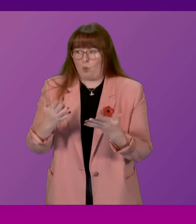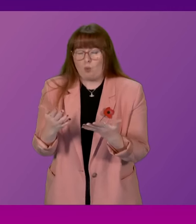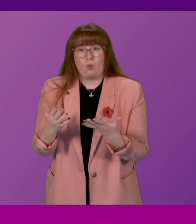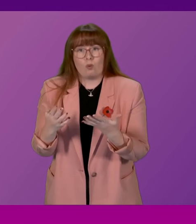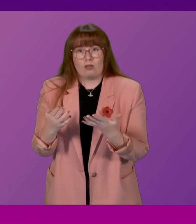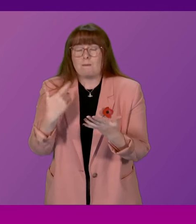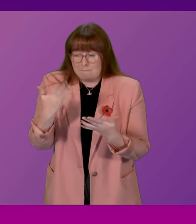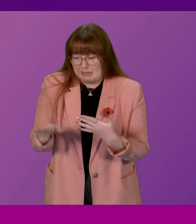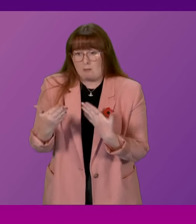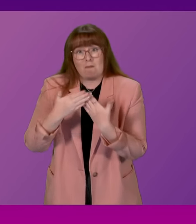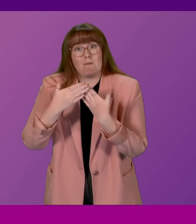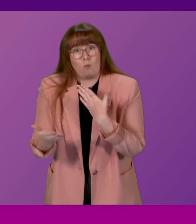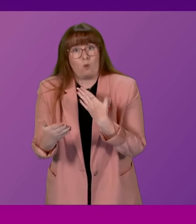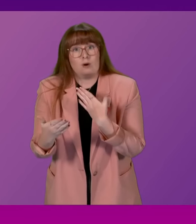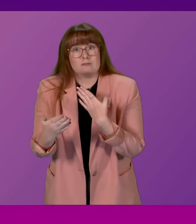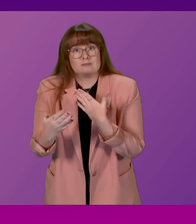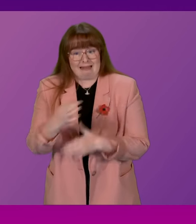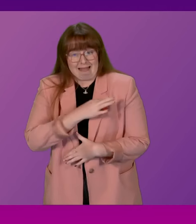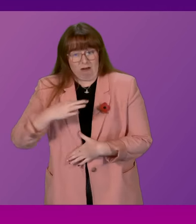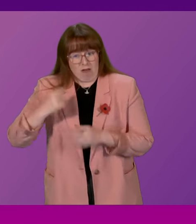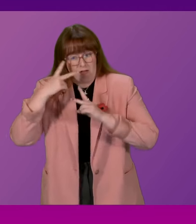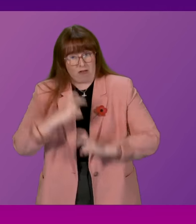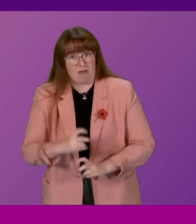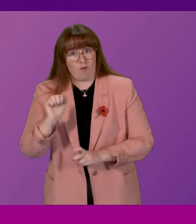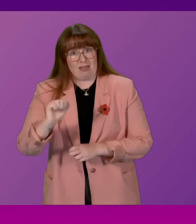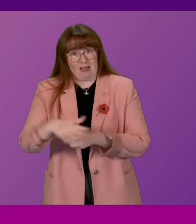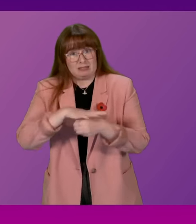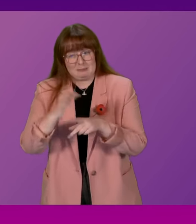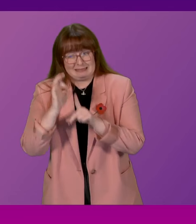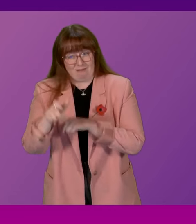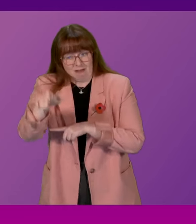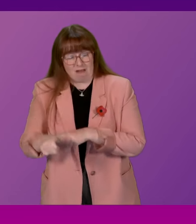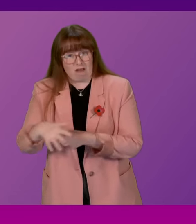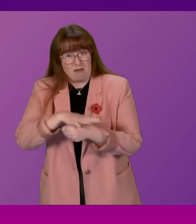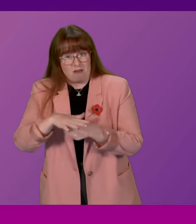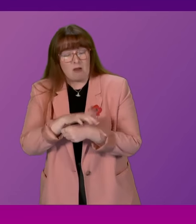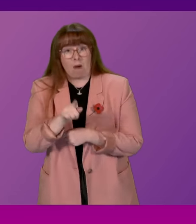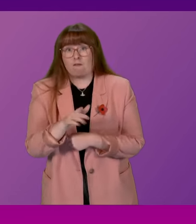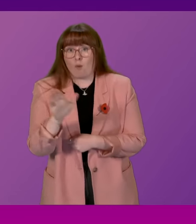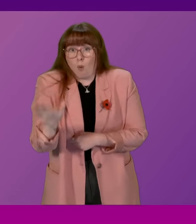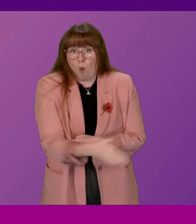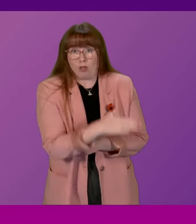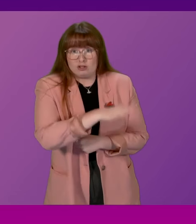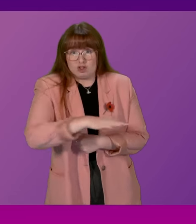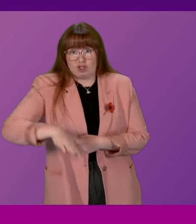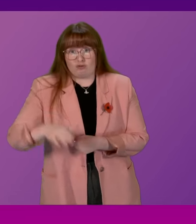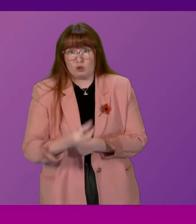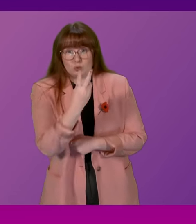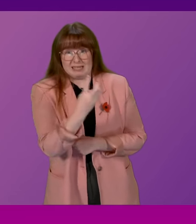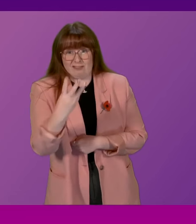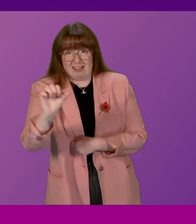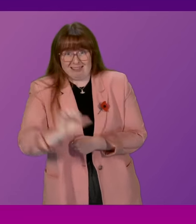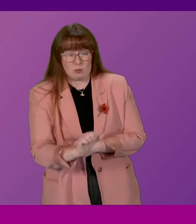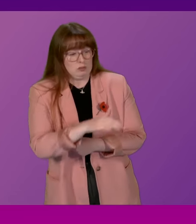clinical oversight given to their particular case. In terms of all of the children, the 23,000